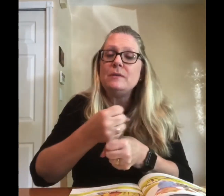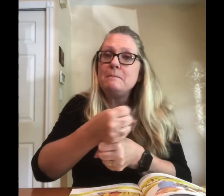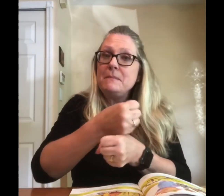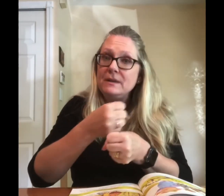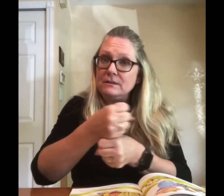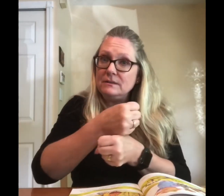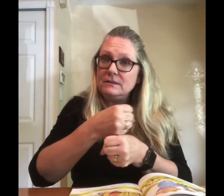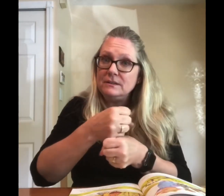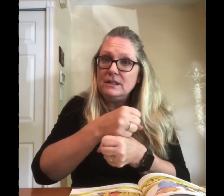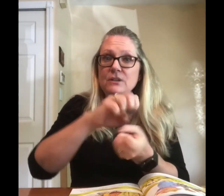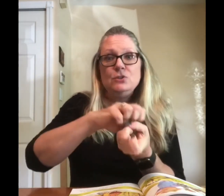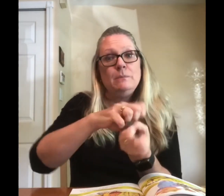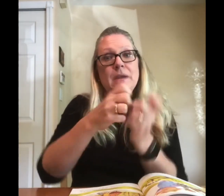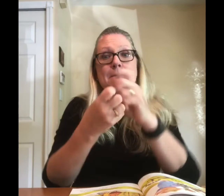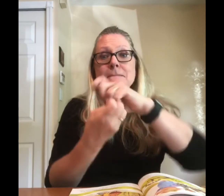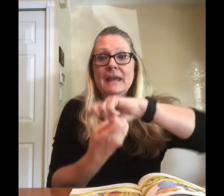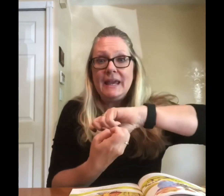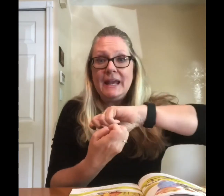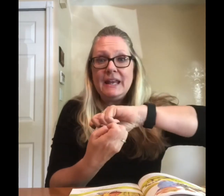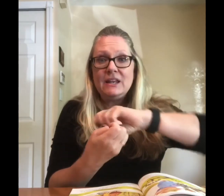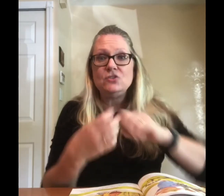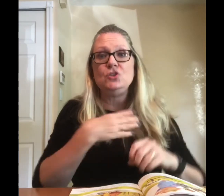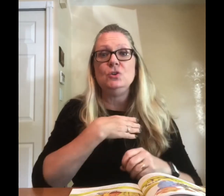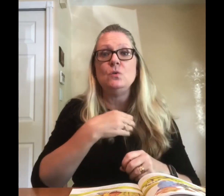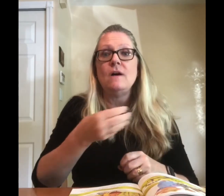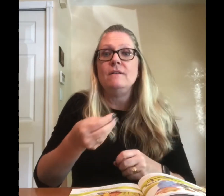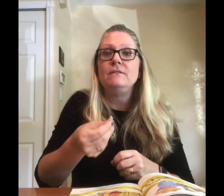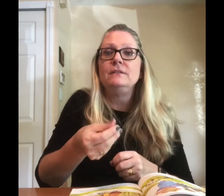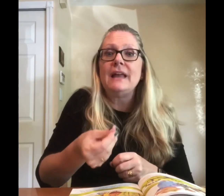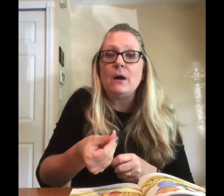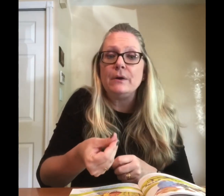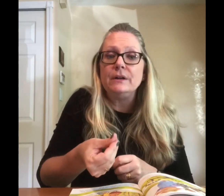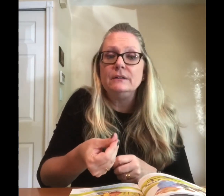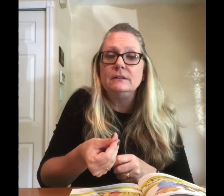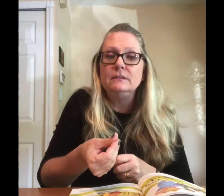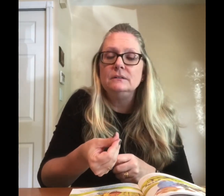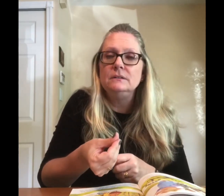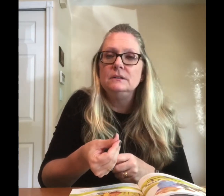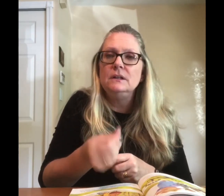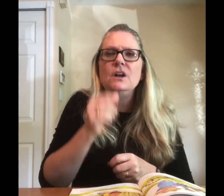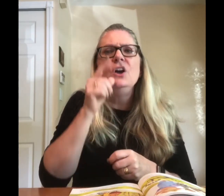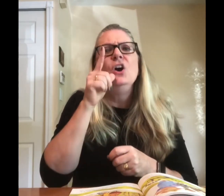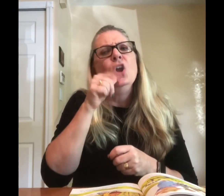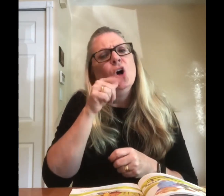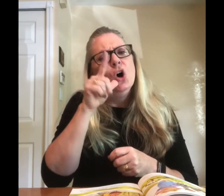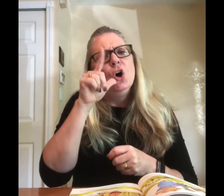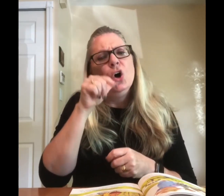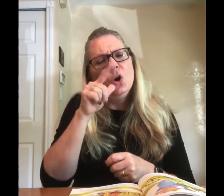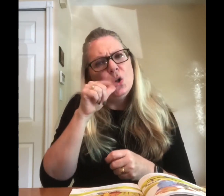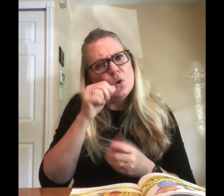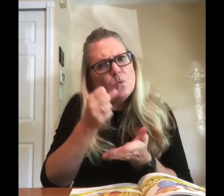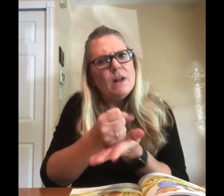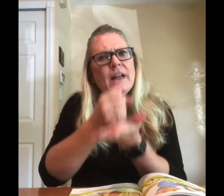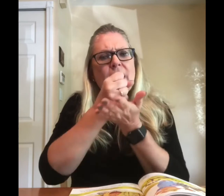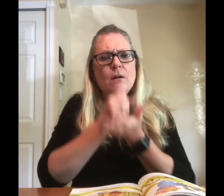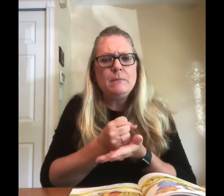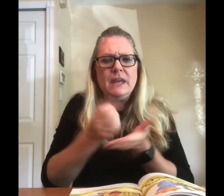mill to be made into flour. Who will help me